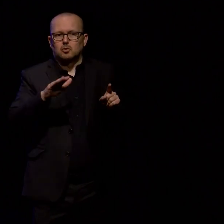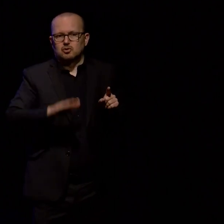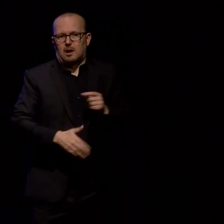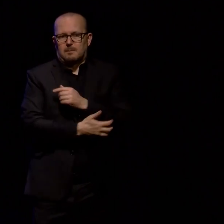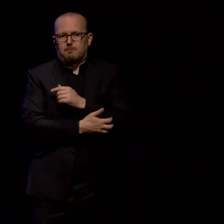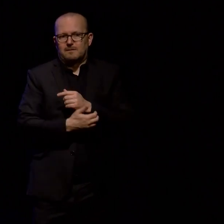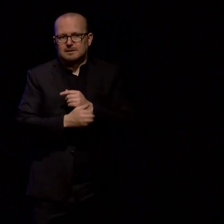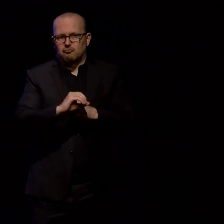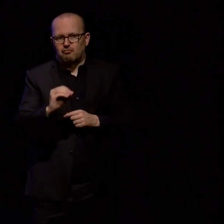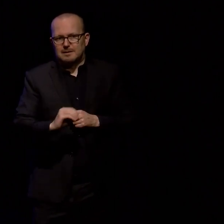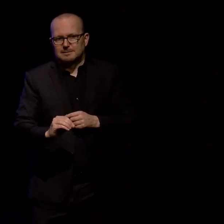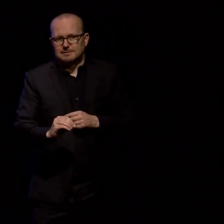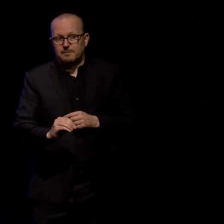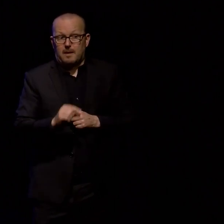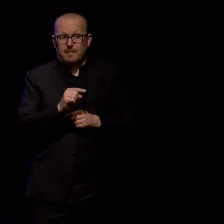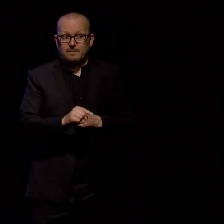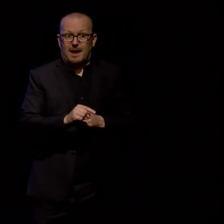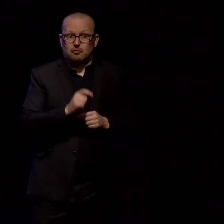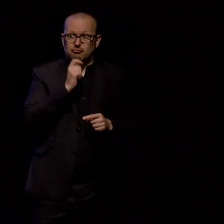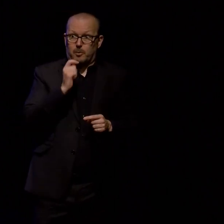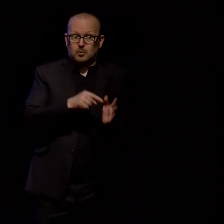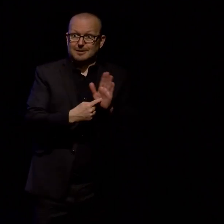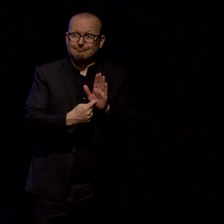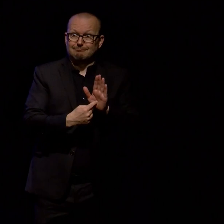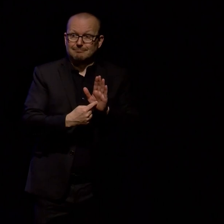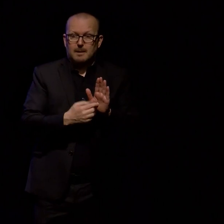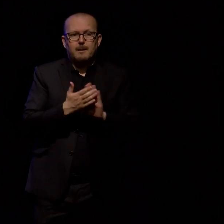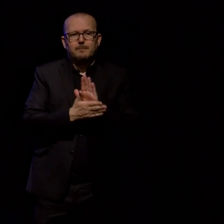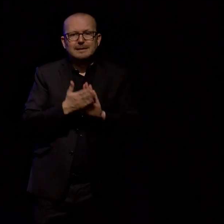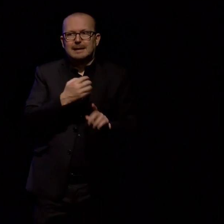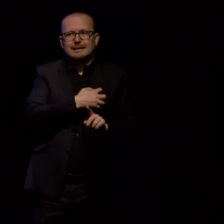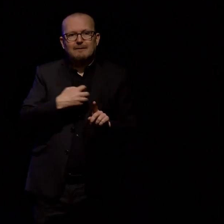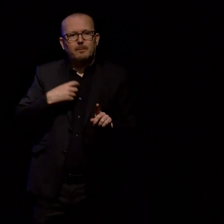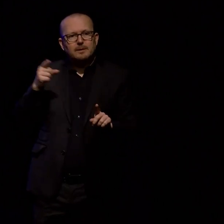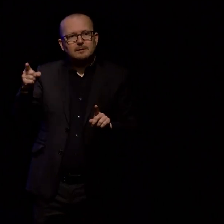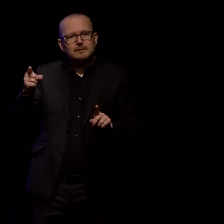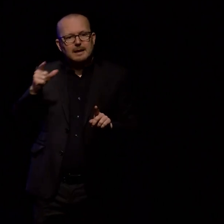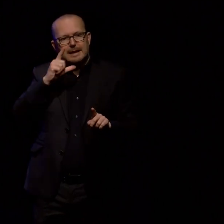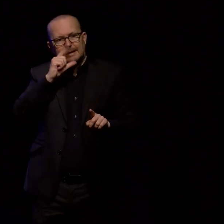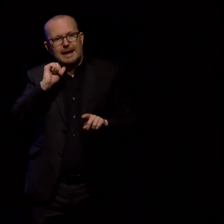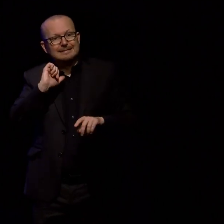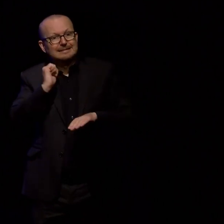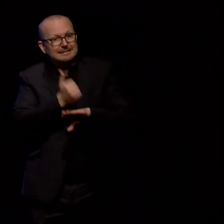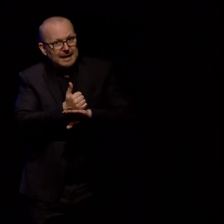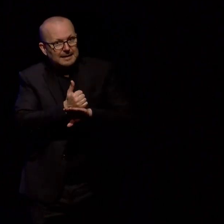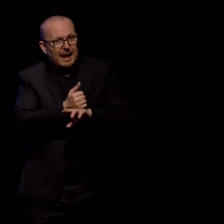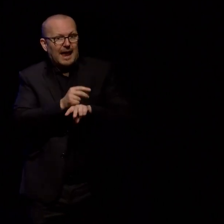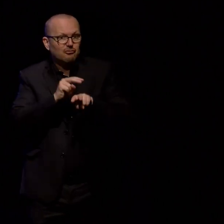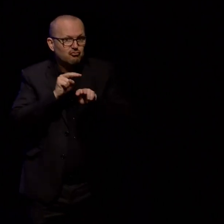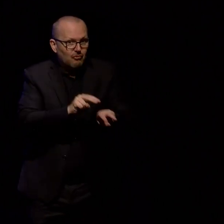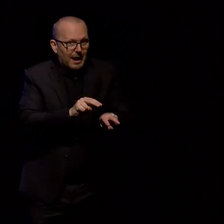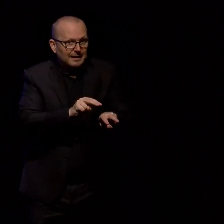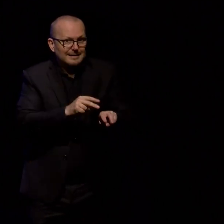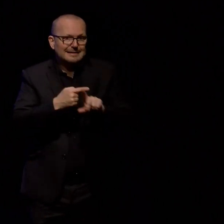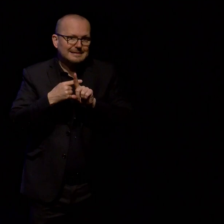This reporting allows the government to set and also track both three and ten year targets for reducing child